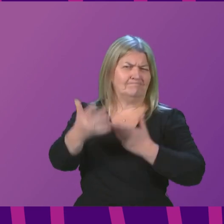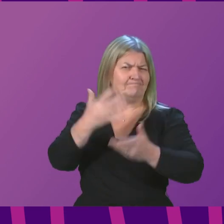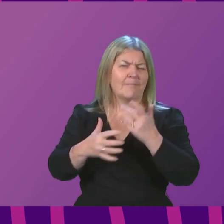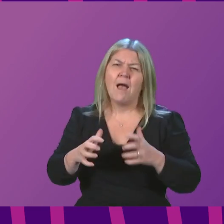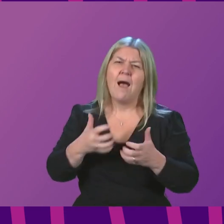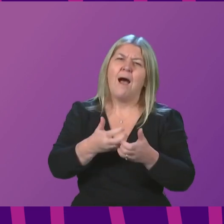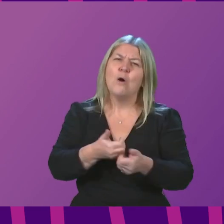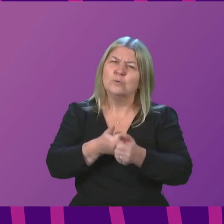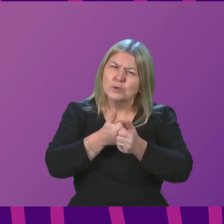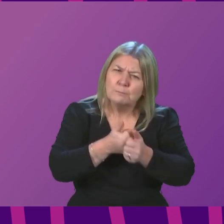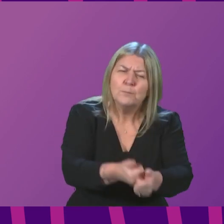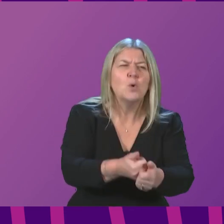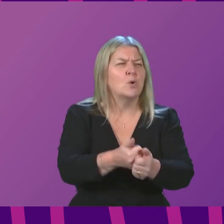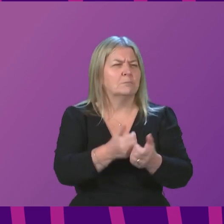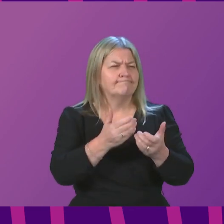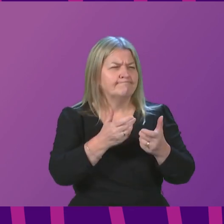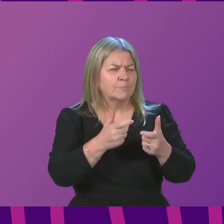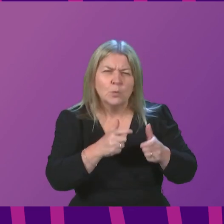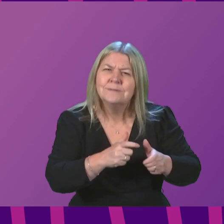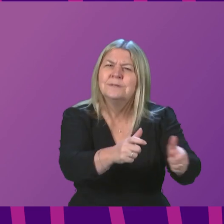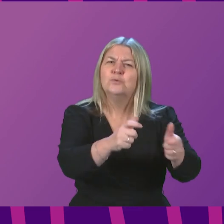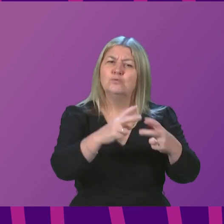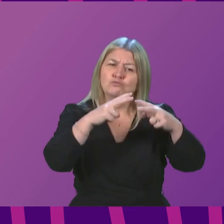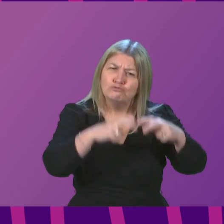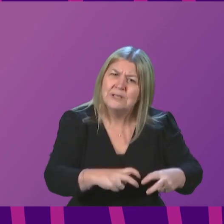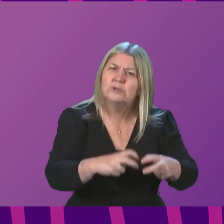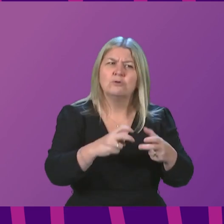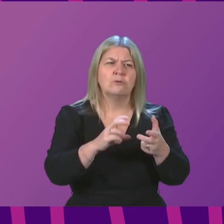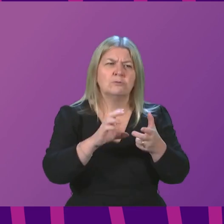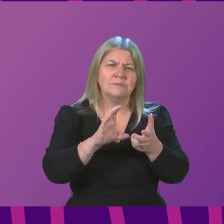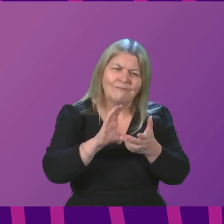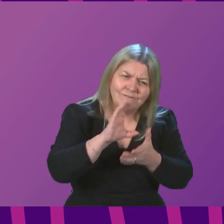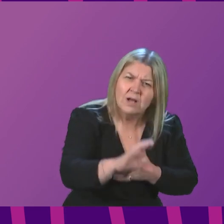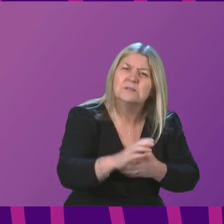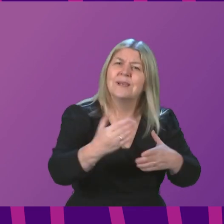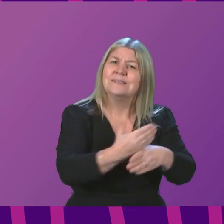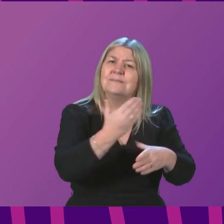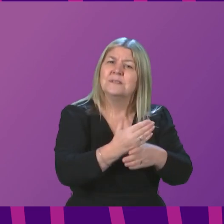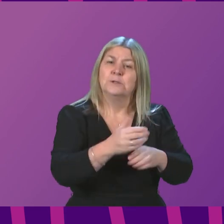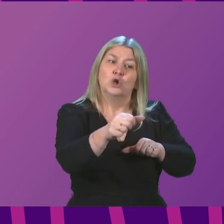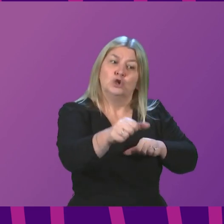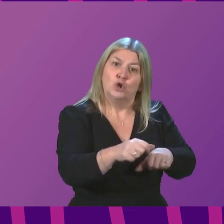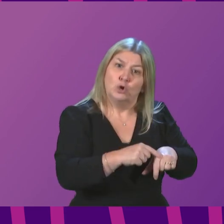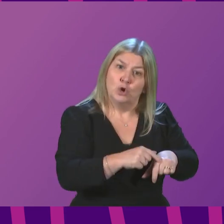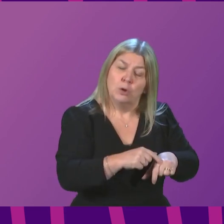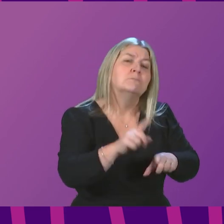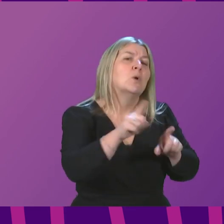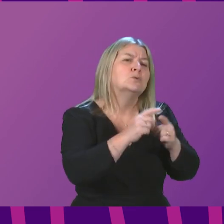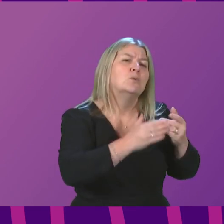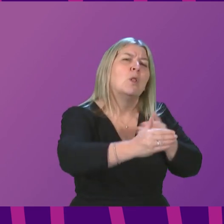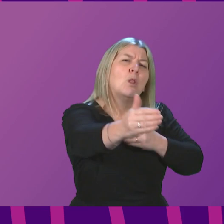funding opportunities for research activity, both in the short and the long term? First Minister. Ms.